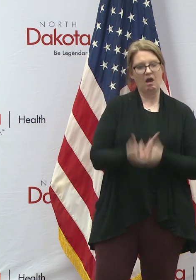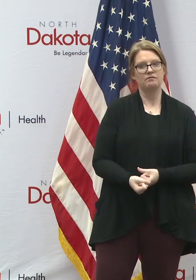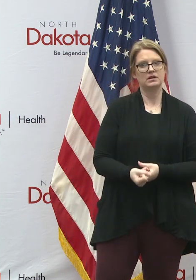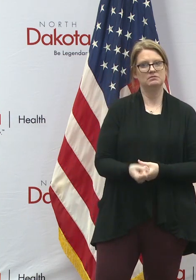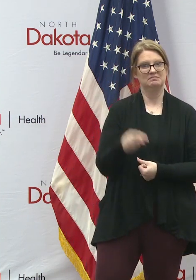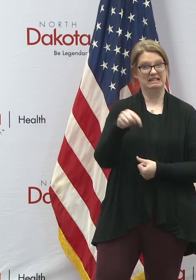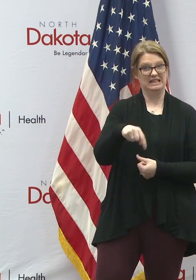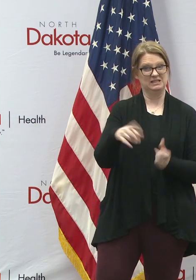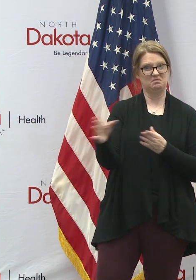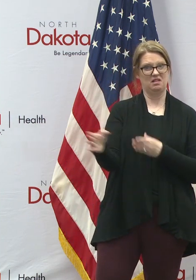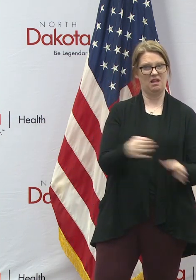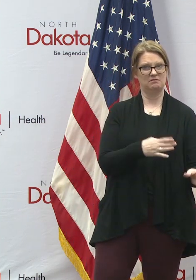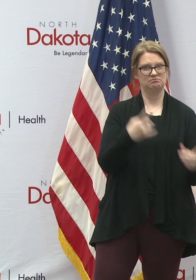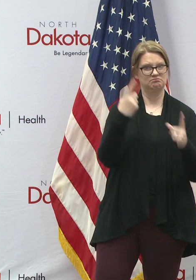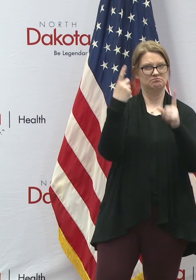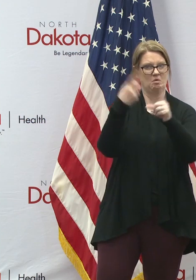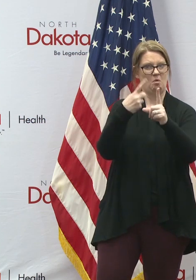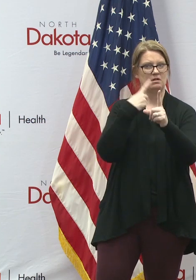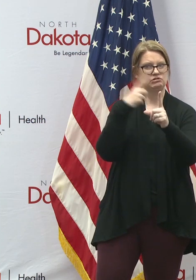achieve that goal.